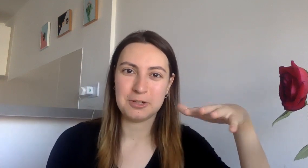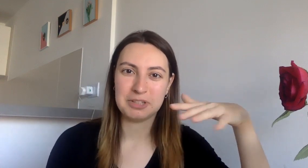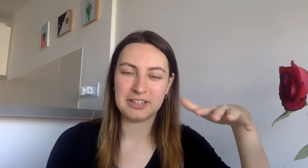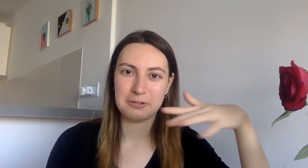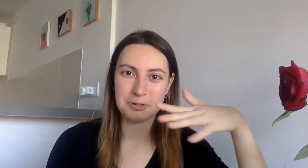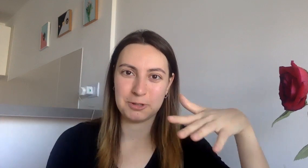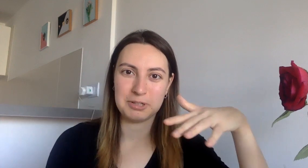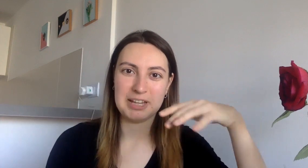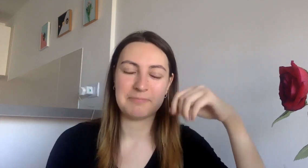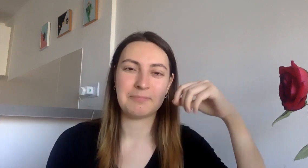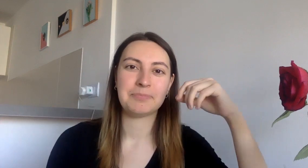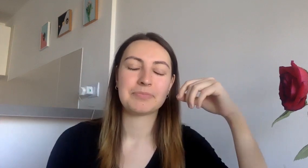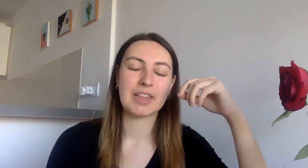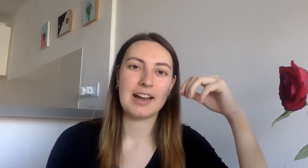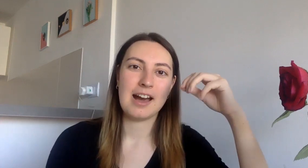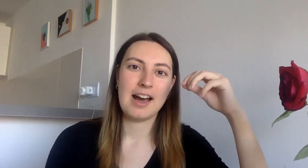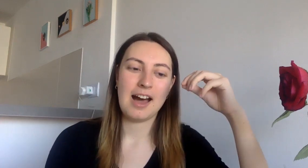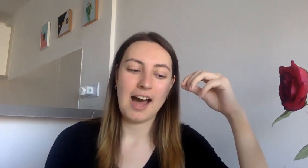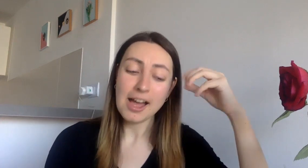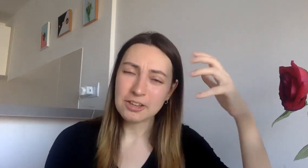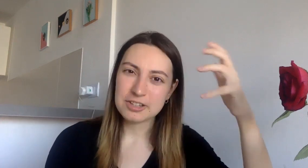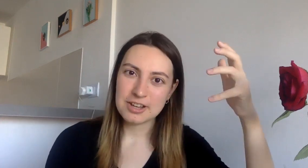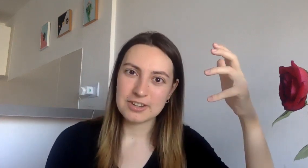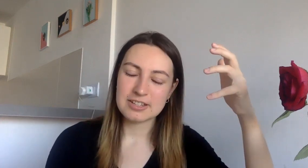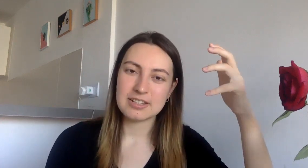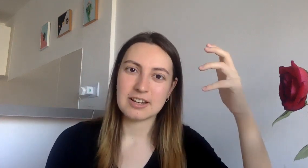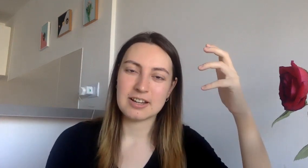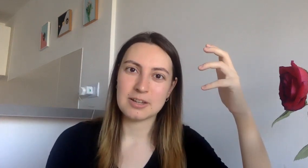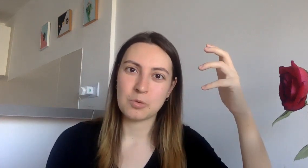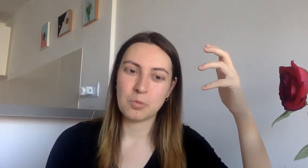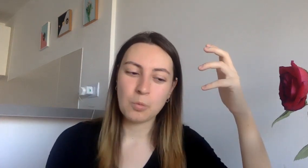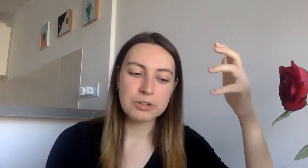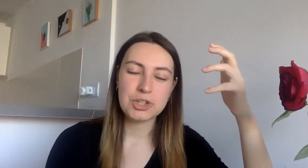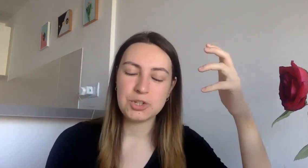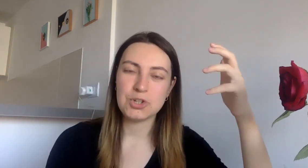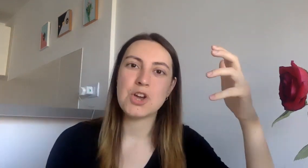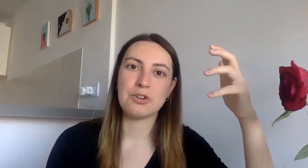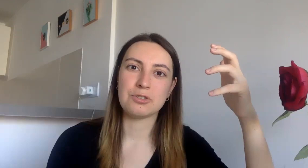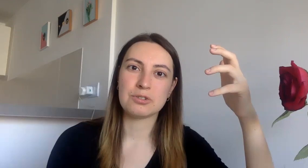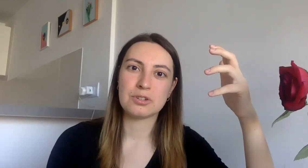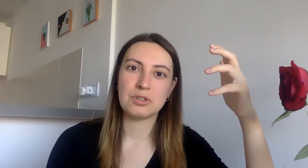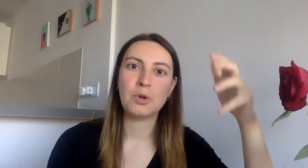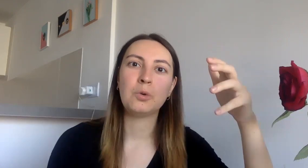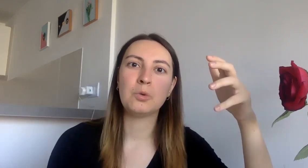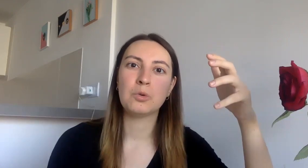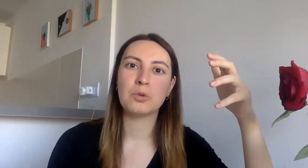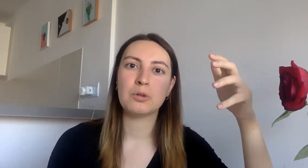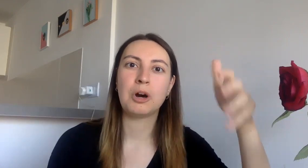when the guy was following me. I got nervous, I wanted to know who my